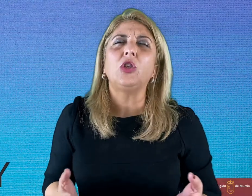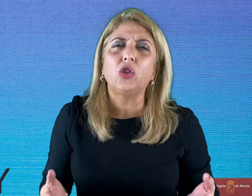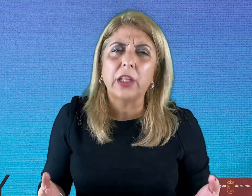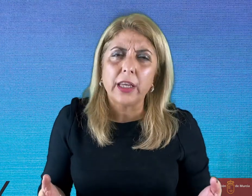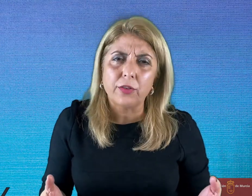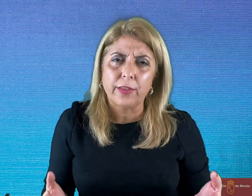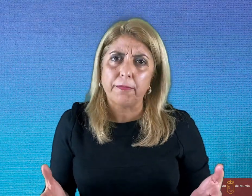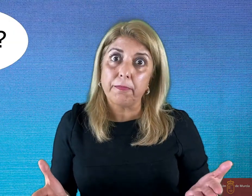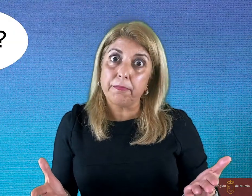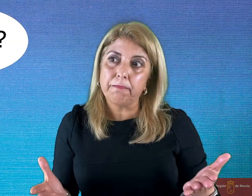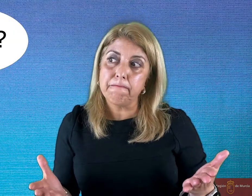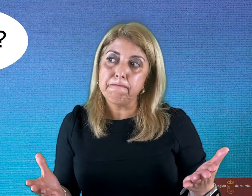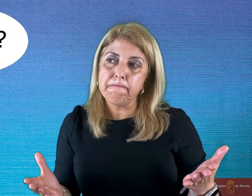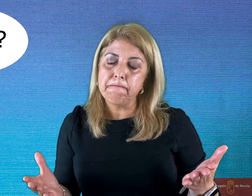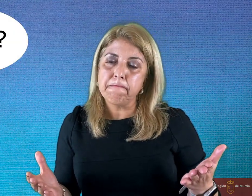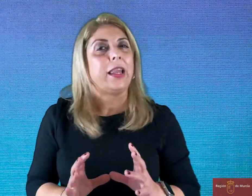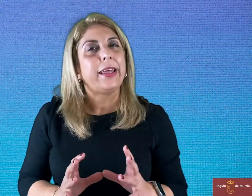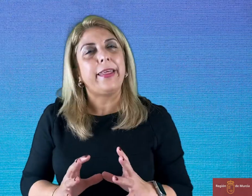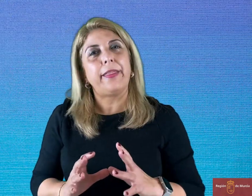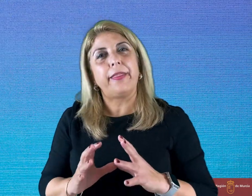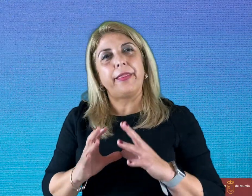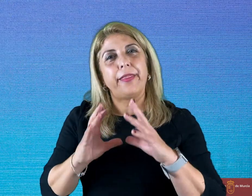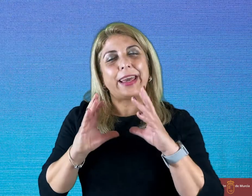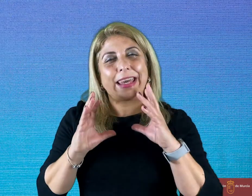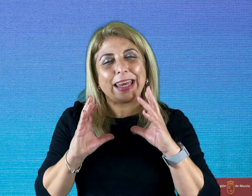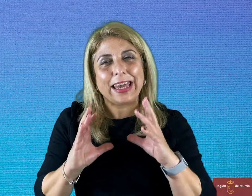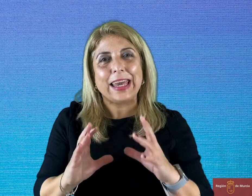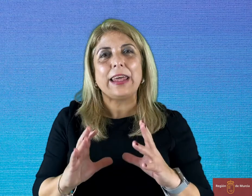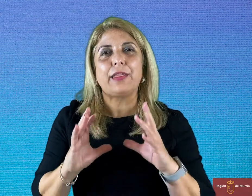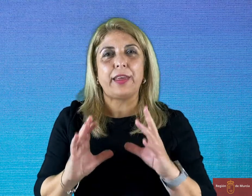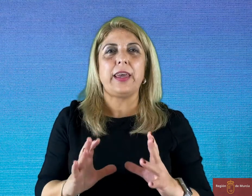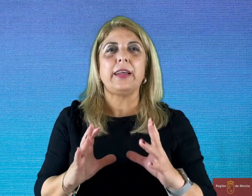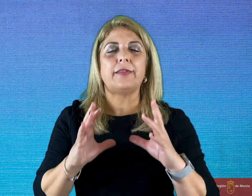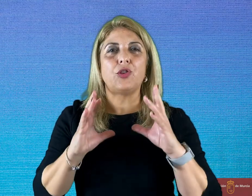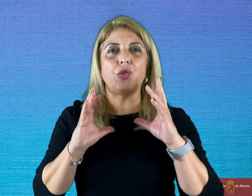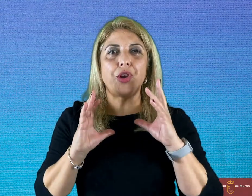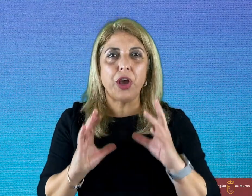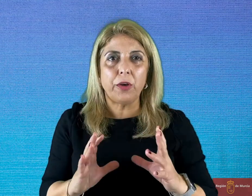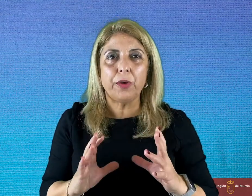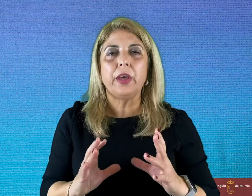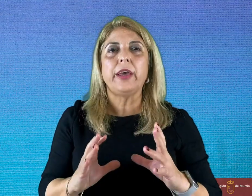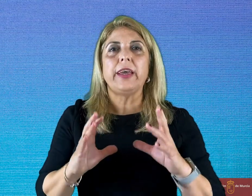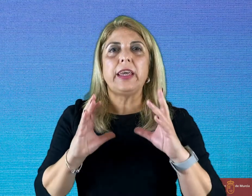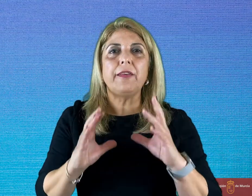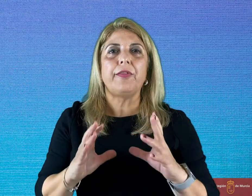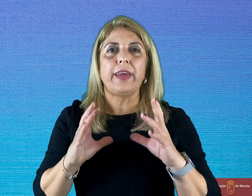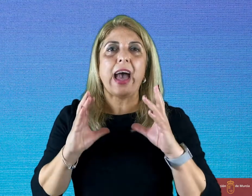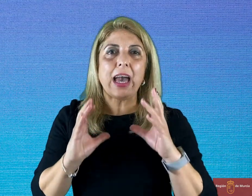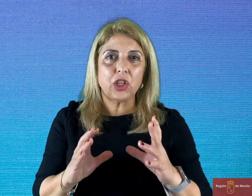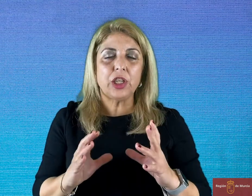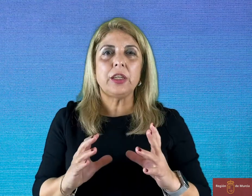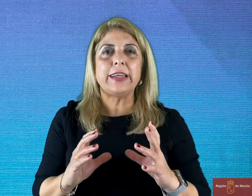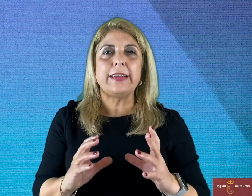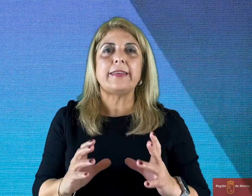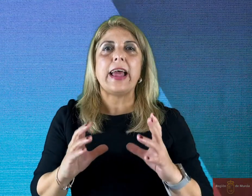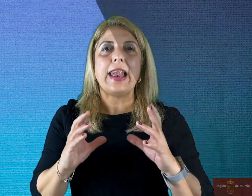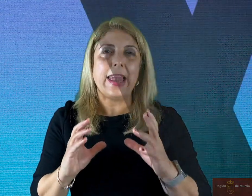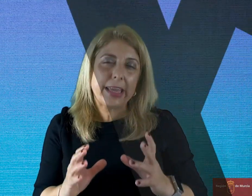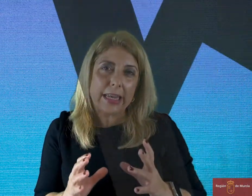should I use them? The key thing is to know if the action is likely